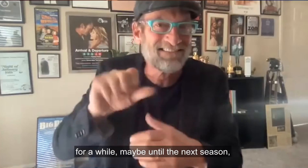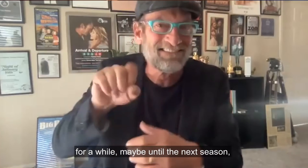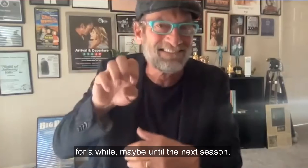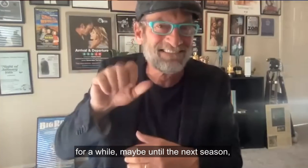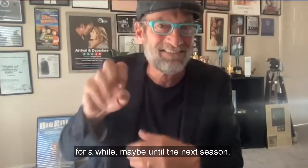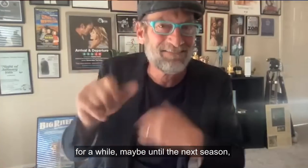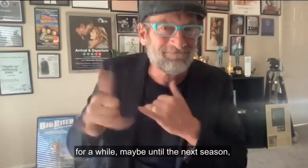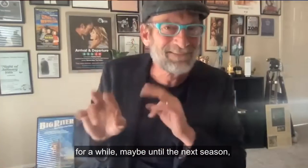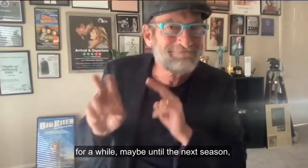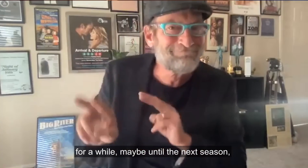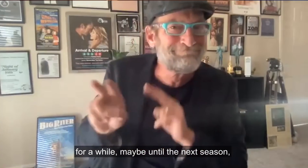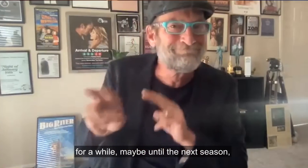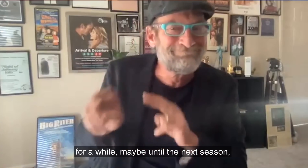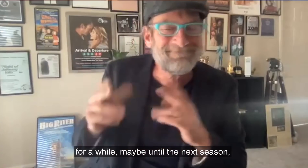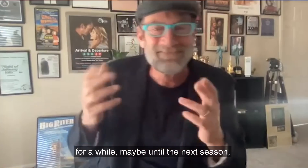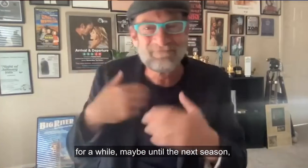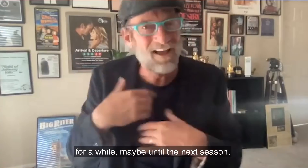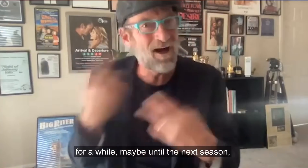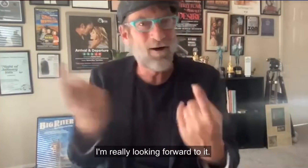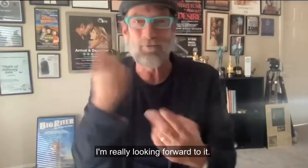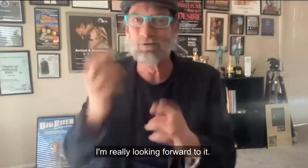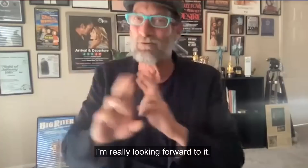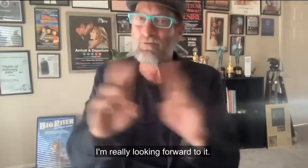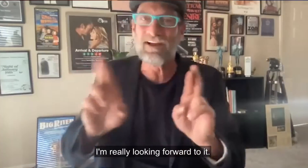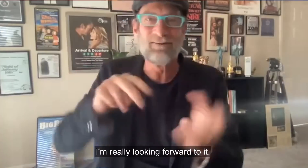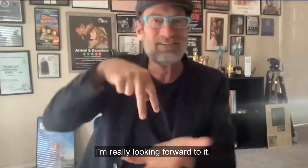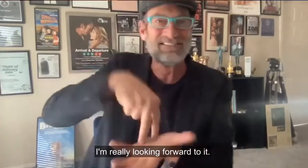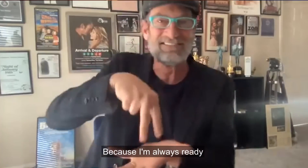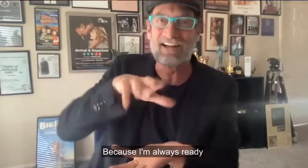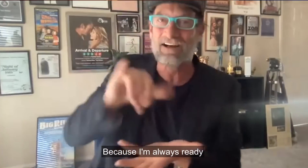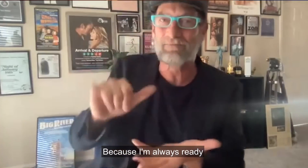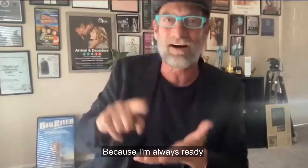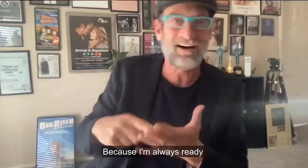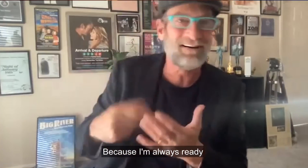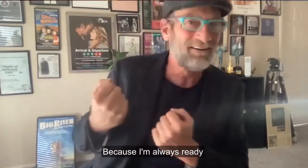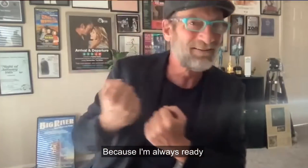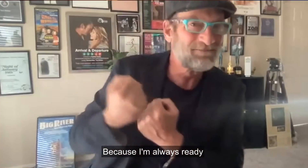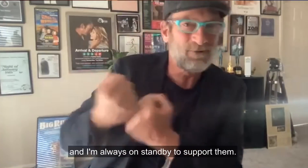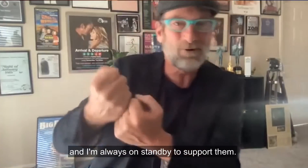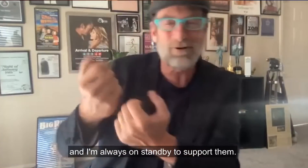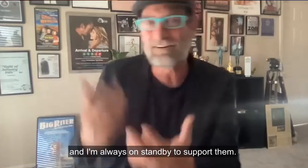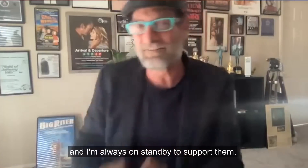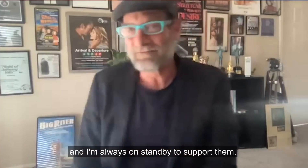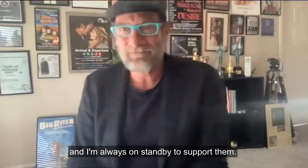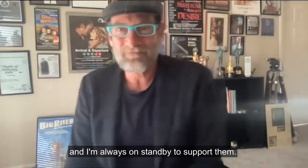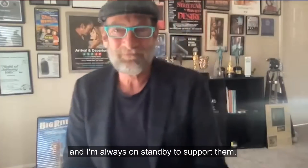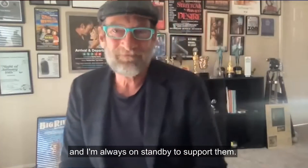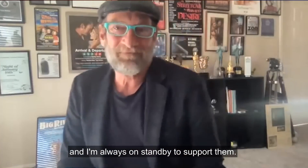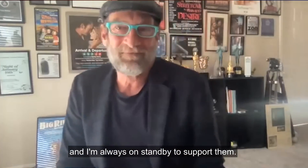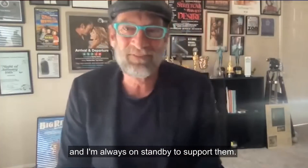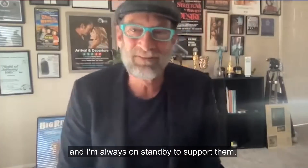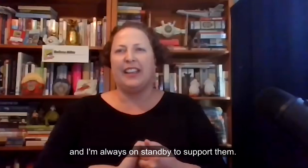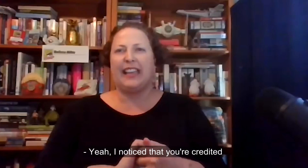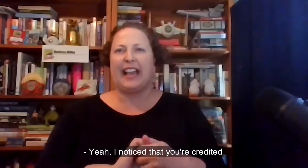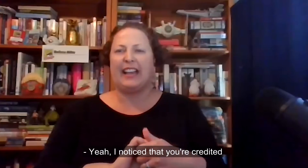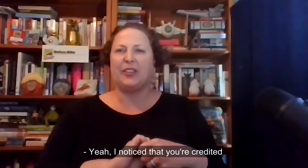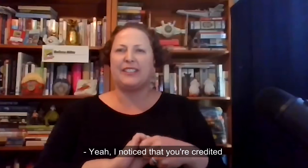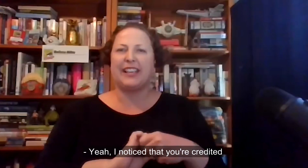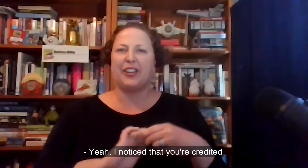while. Maybe until the next season. And I'm really looking forward to it because I'm always ready and I'm always on standby to support them. Yeah, I noticed that you're